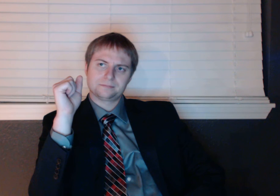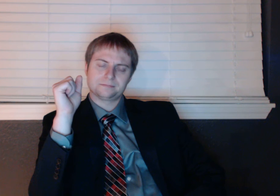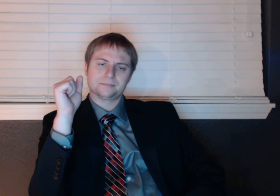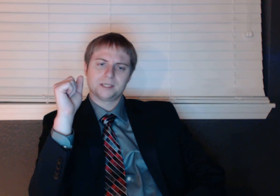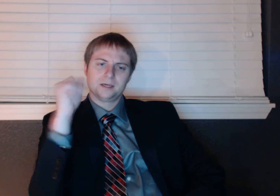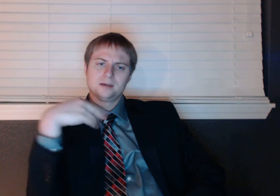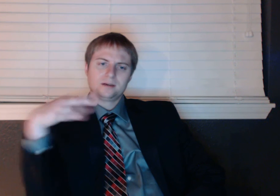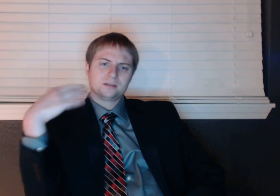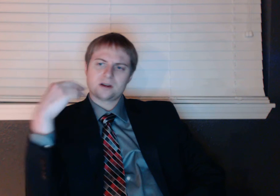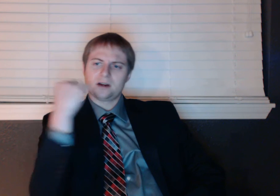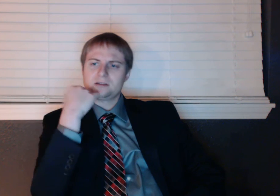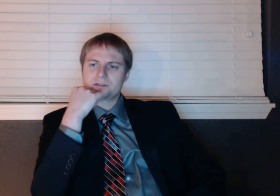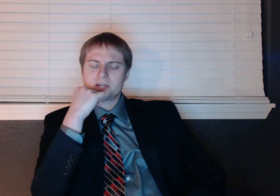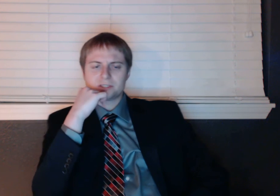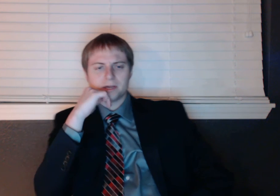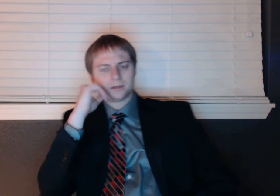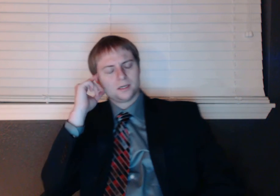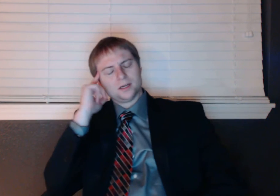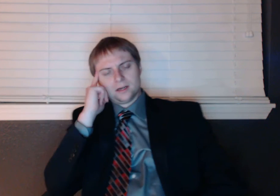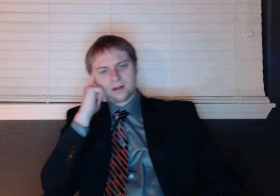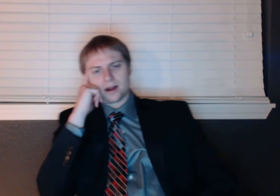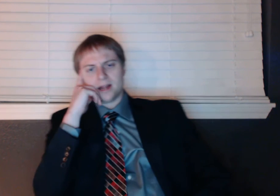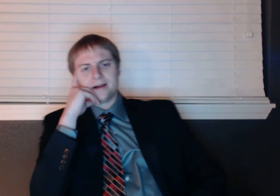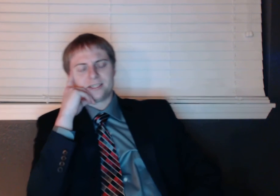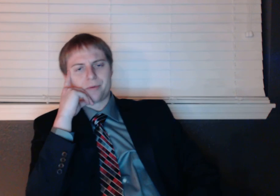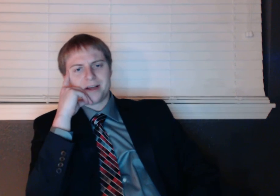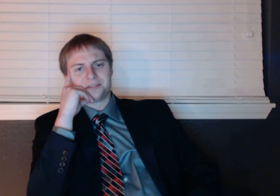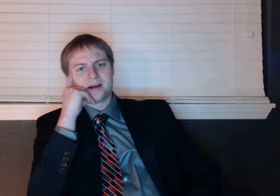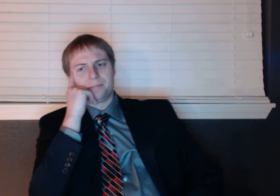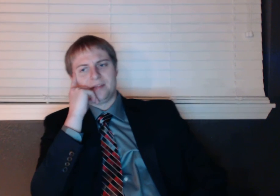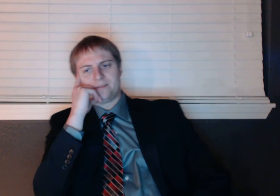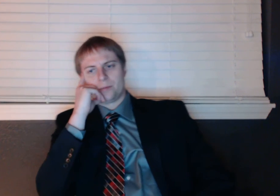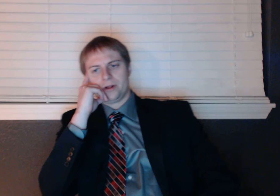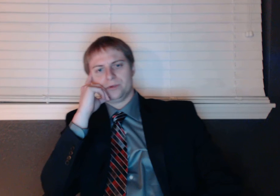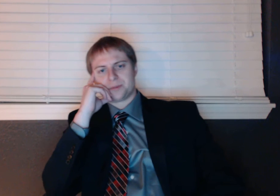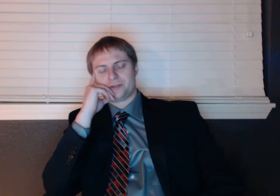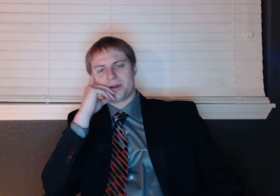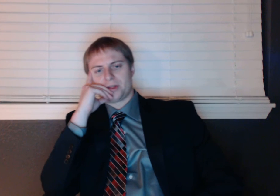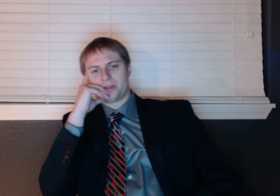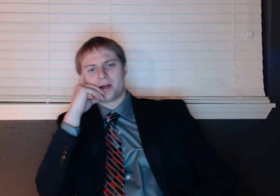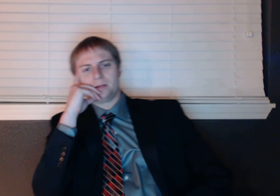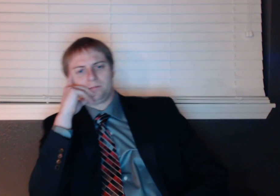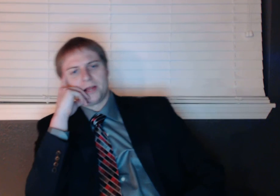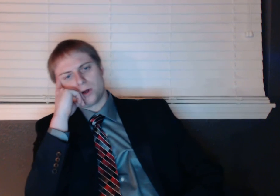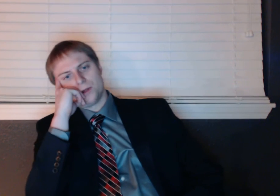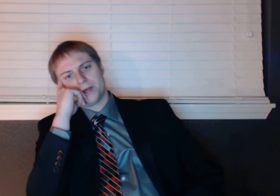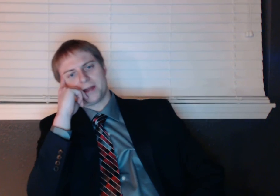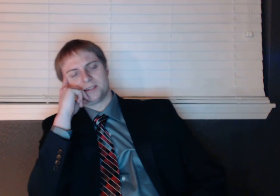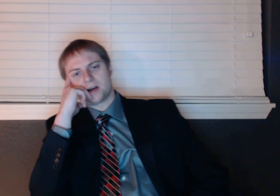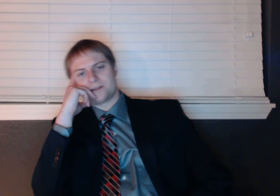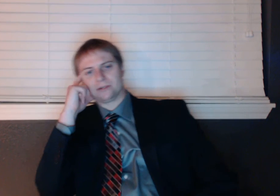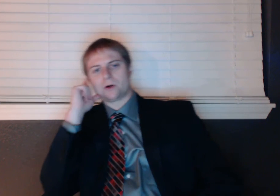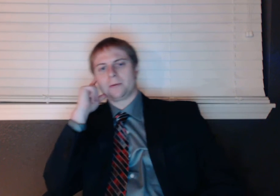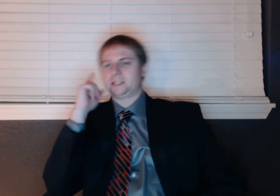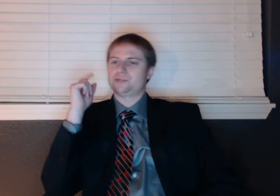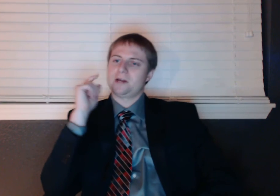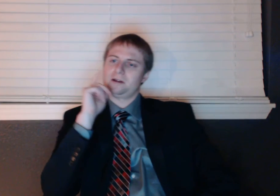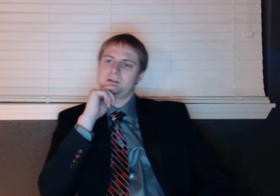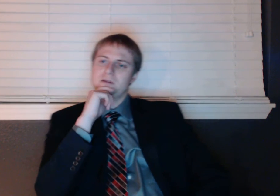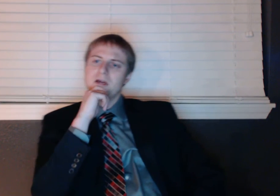Hmm. Sorry. Scratch that. All right. I should probably stop then if I'm already losing my train of thought. I don't think I can talk for 12 minutes straight and